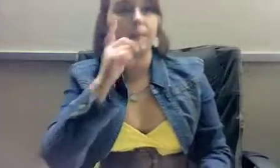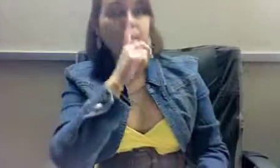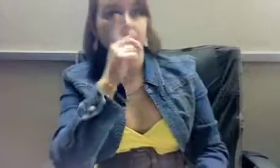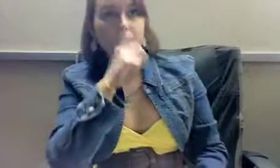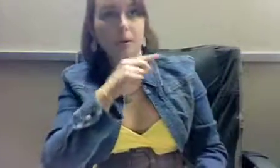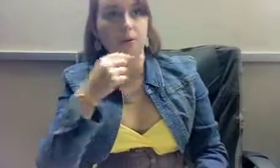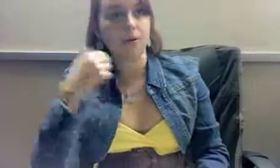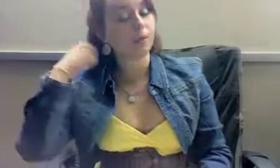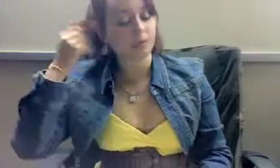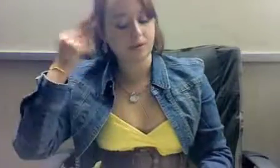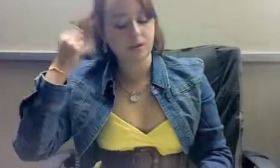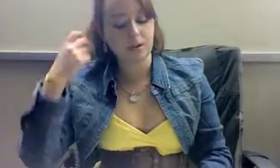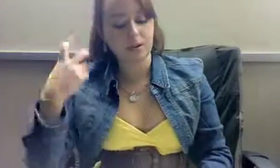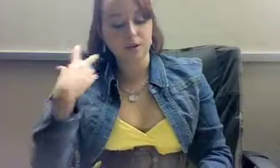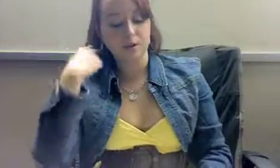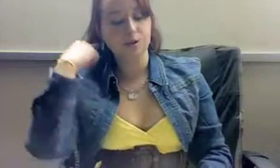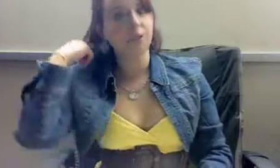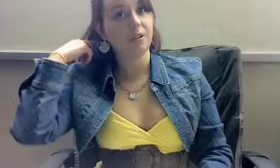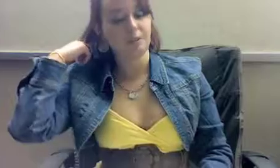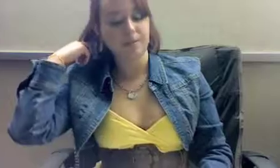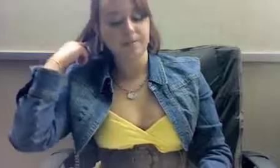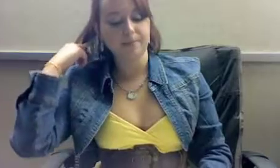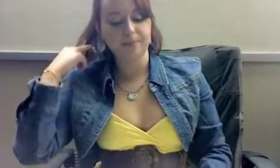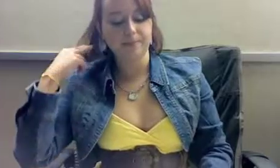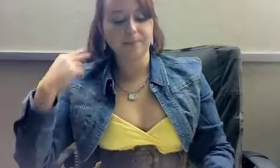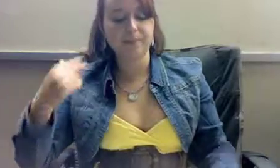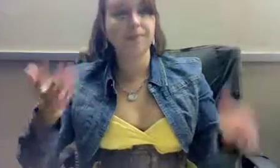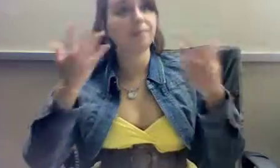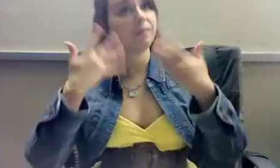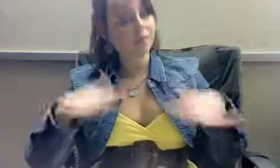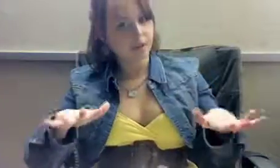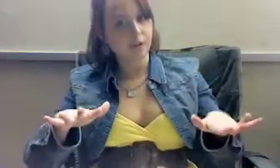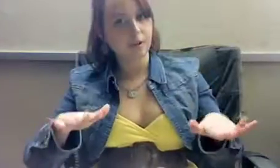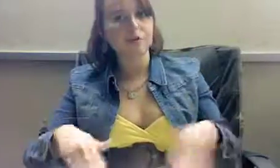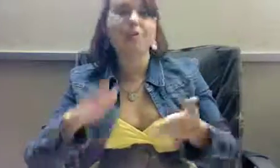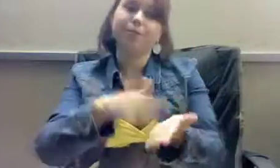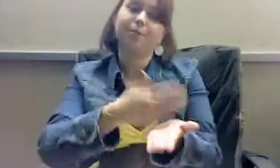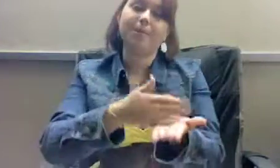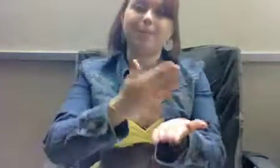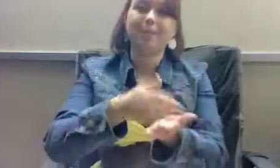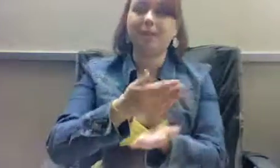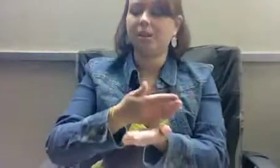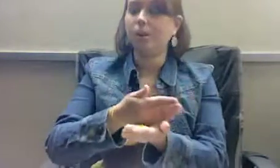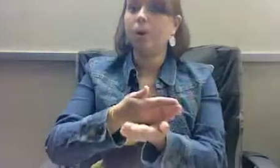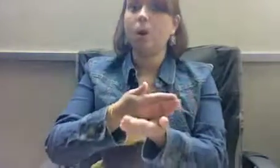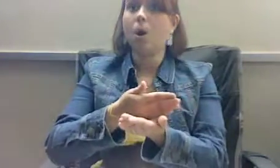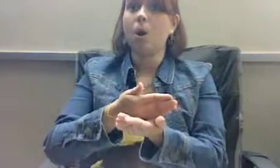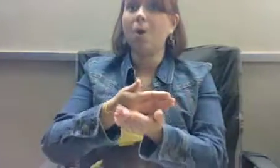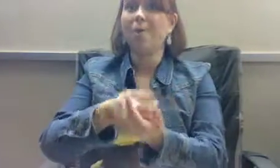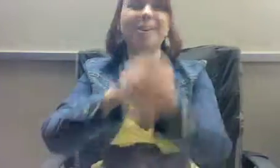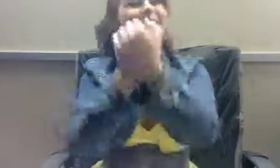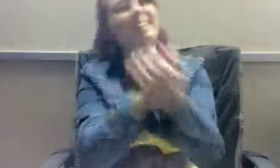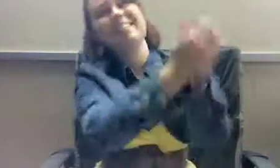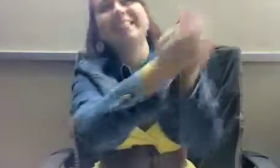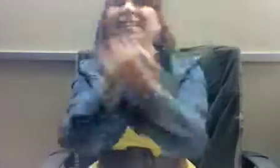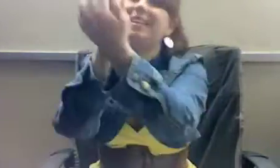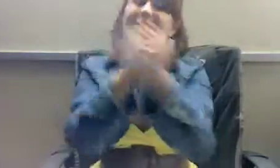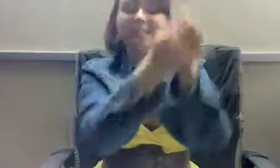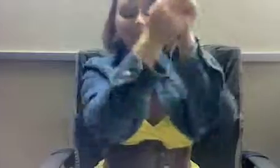And they're going to give you a diploma next week? Not really. No, we don't get it until they actually realize that we passed. That's right. Until you can